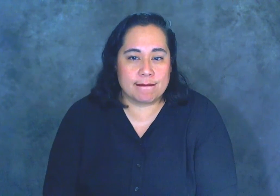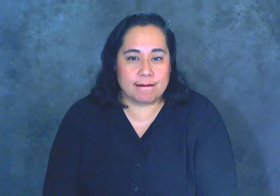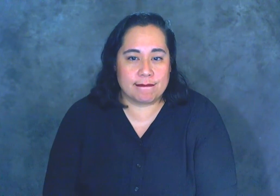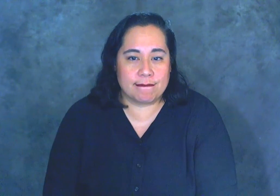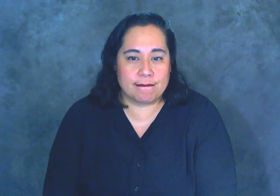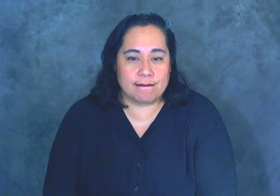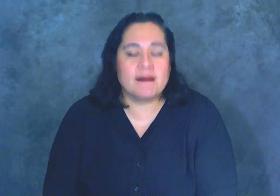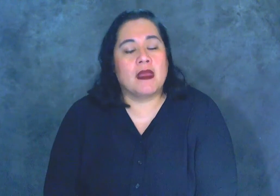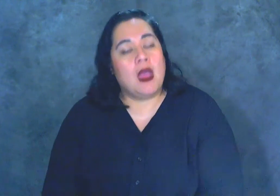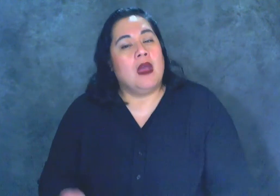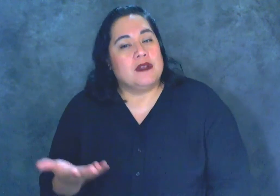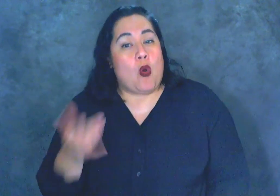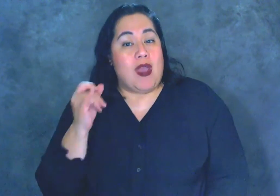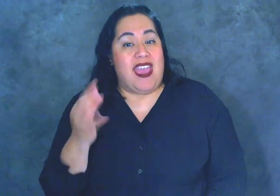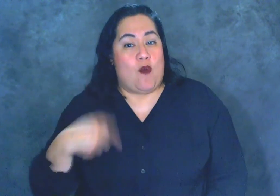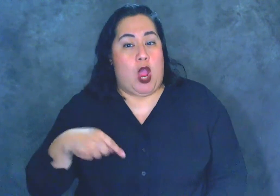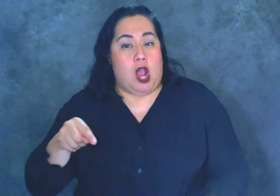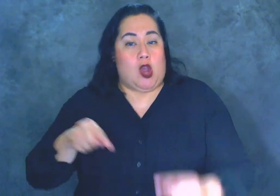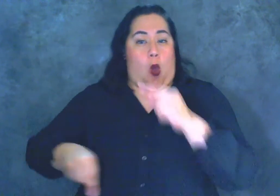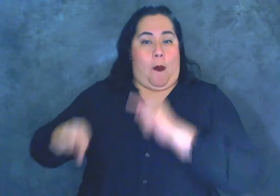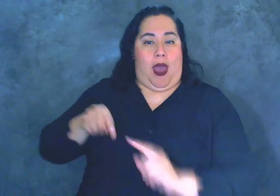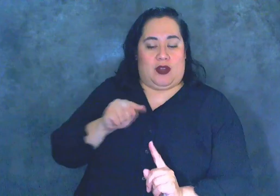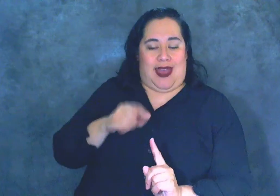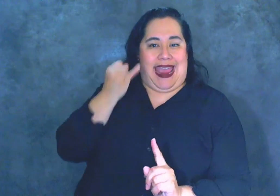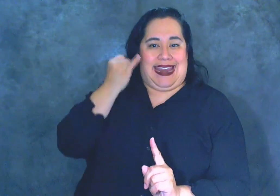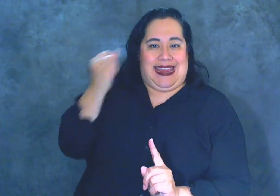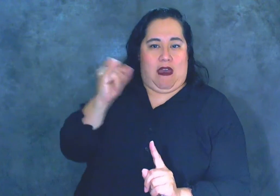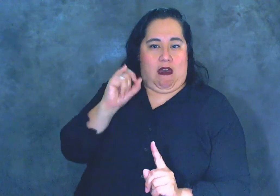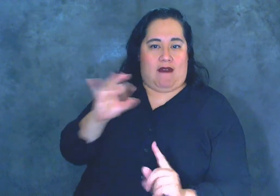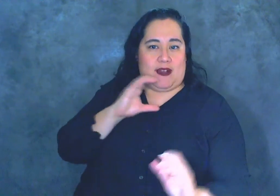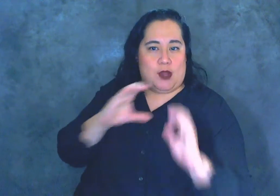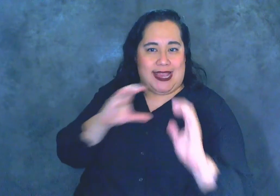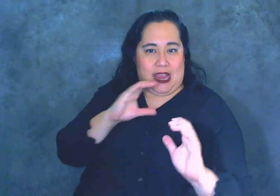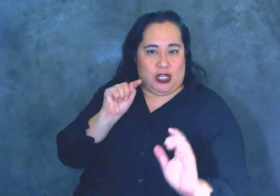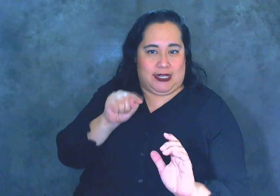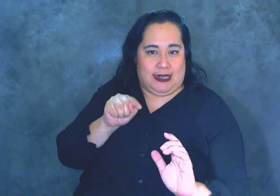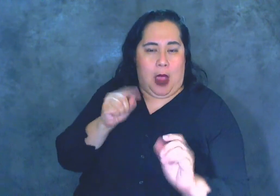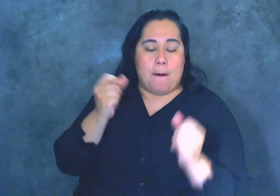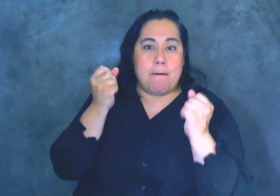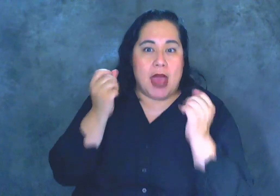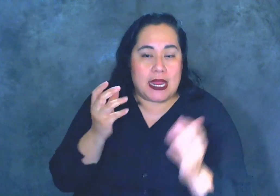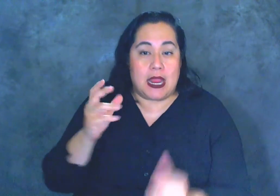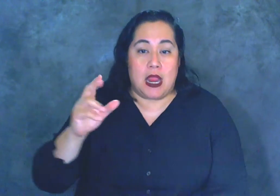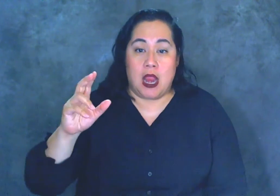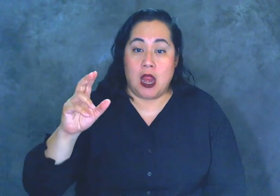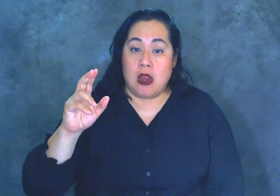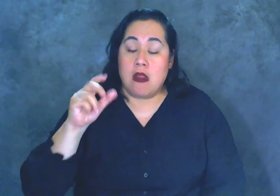And so if we go back to the idea of communication, many nonverbal aspects of a